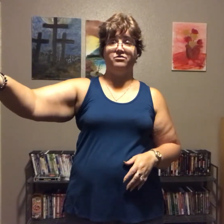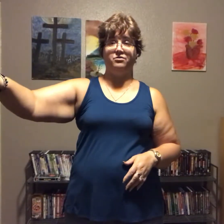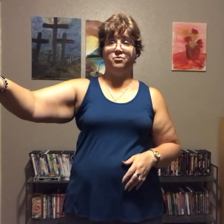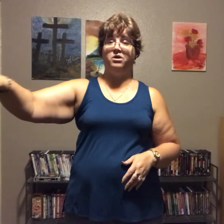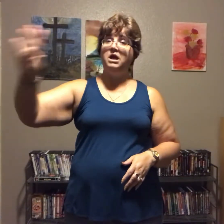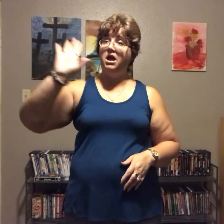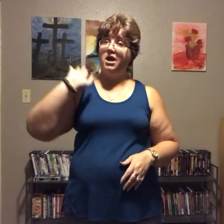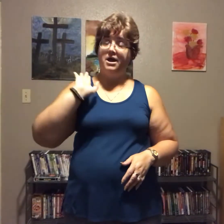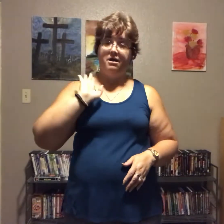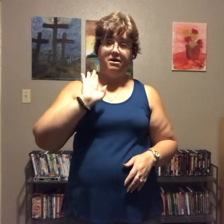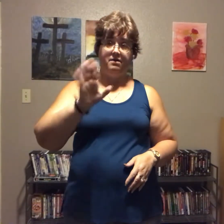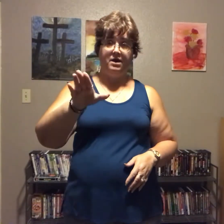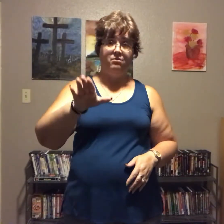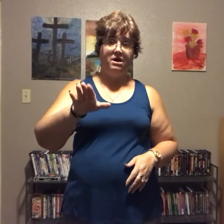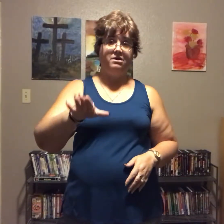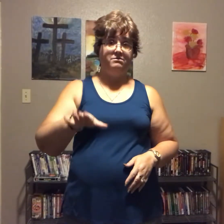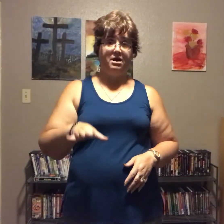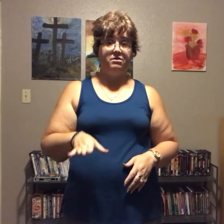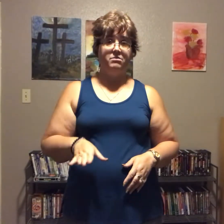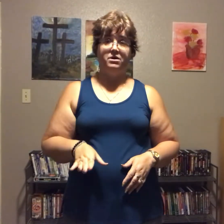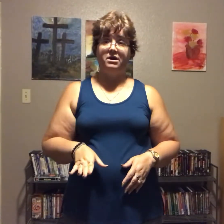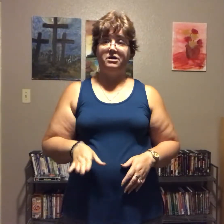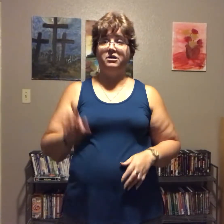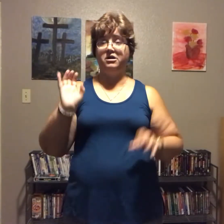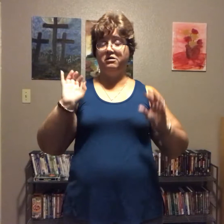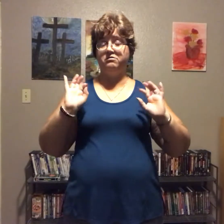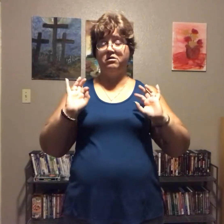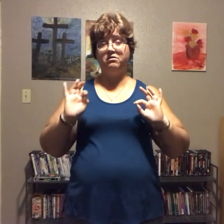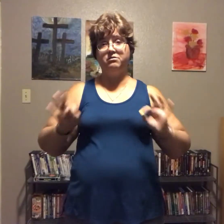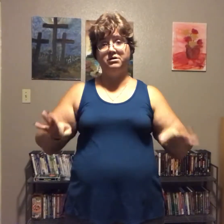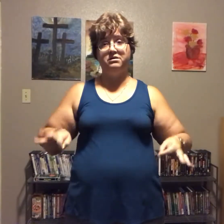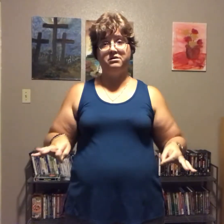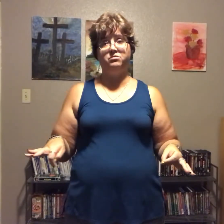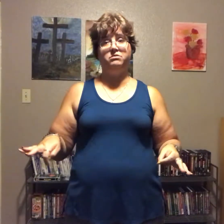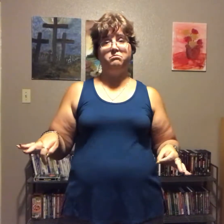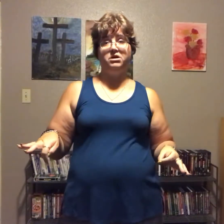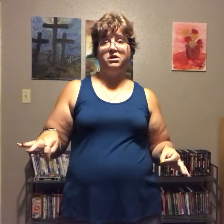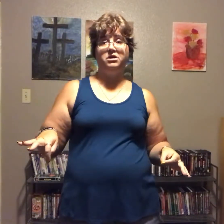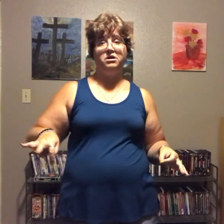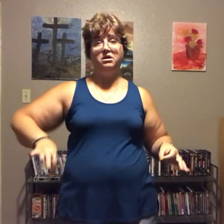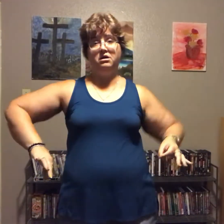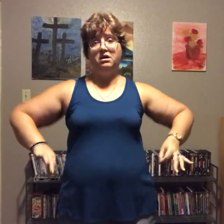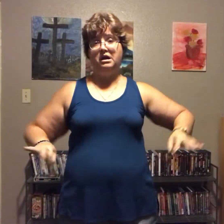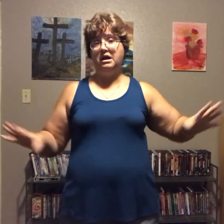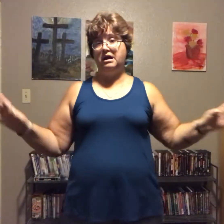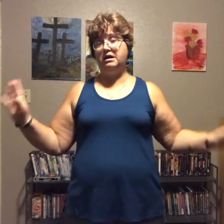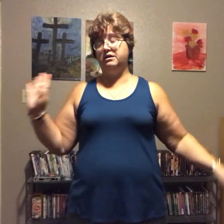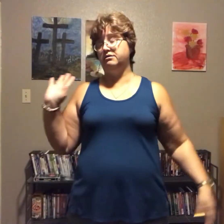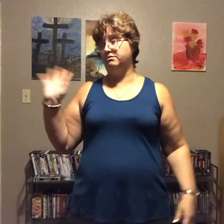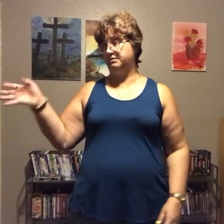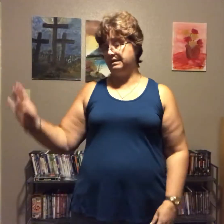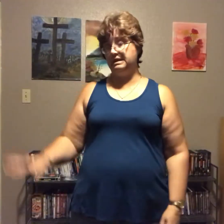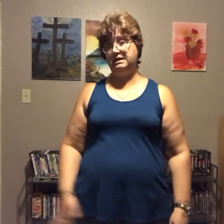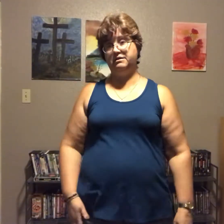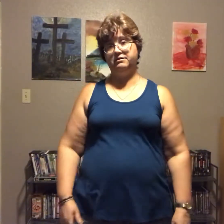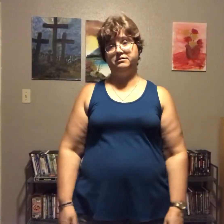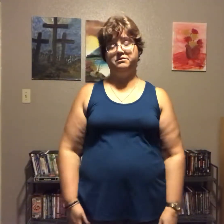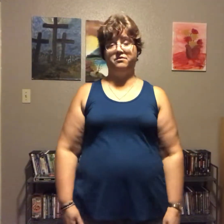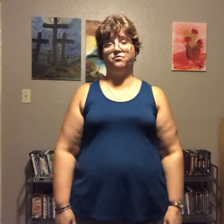so that way it's out of mine it's not going to be tempting me and therefore